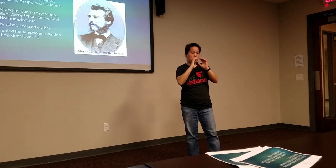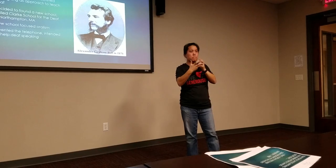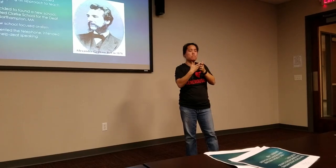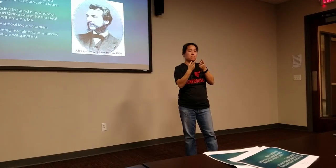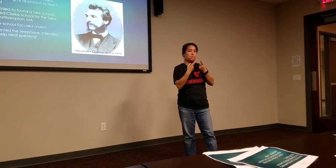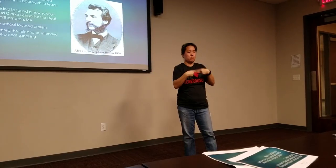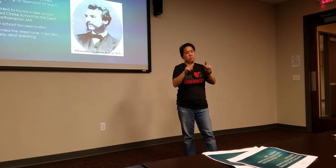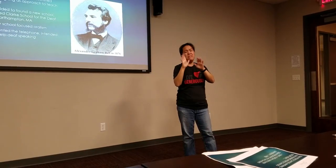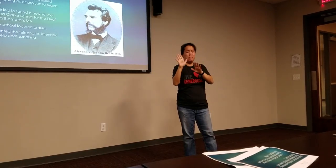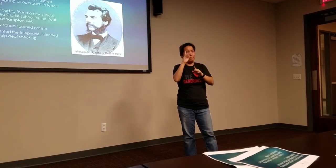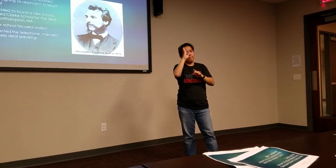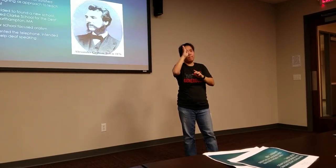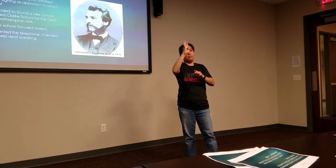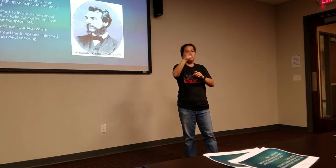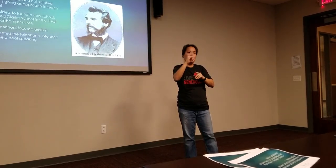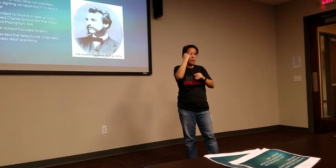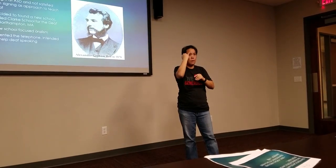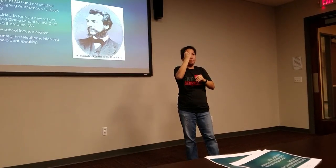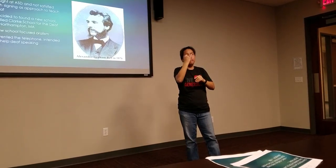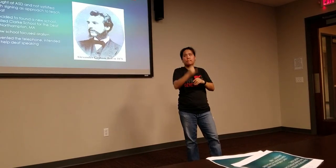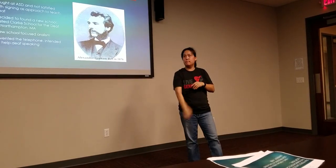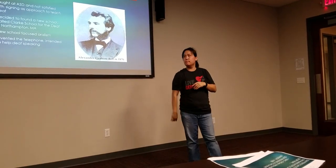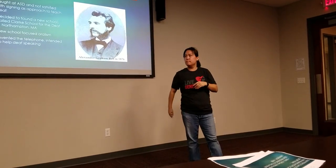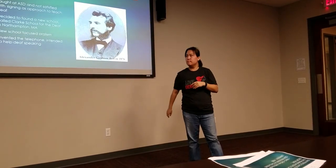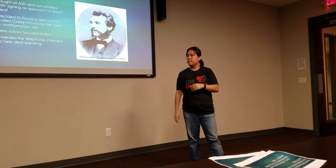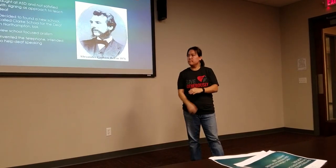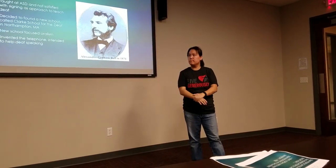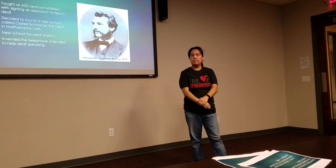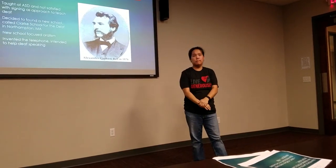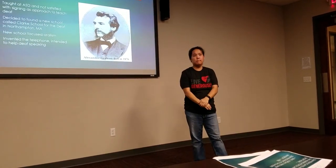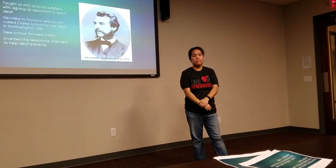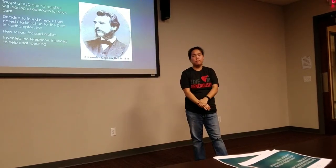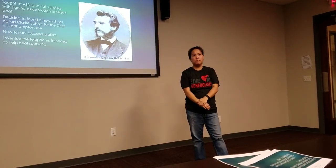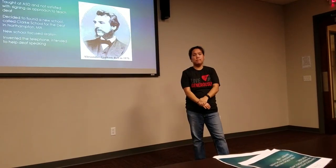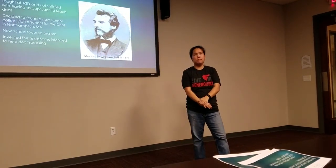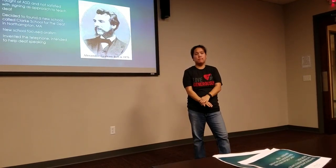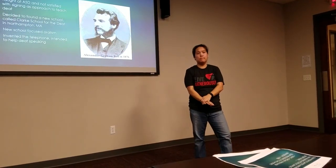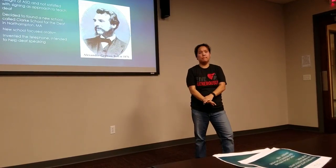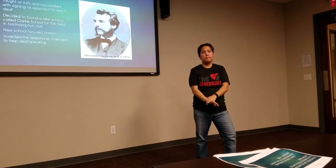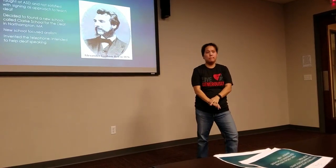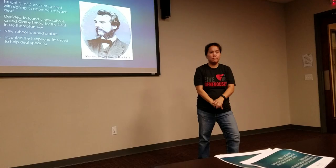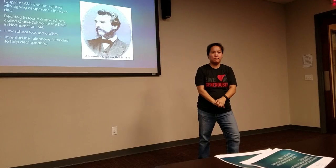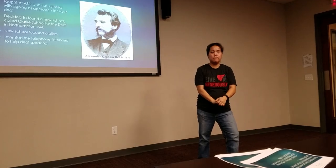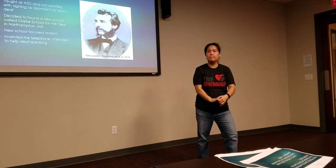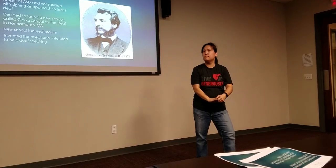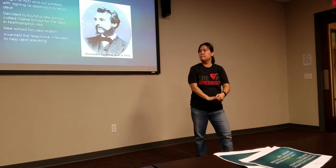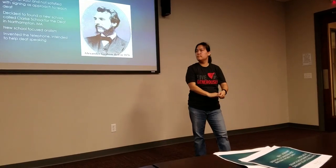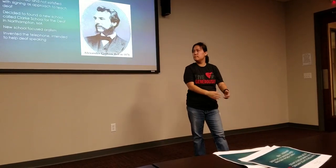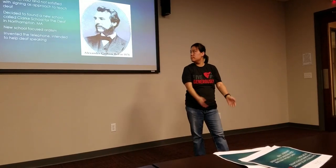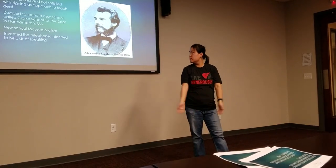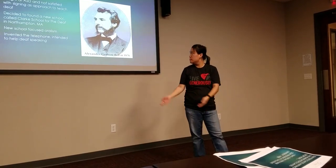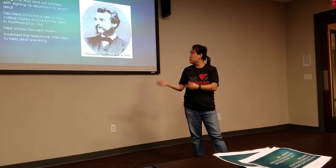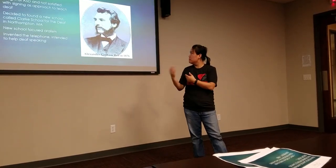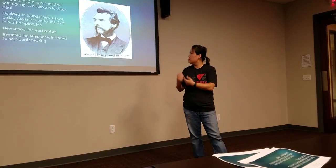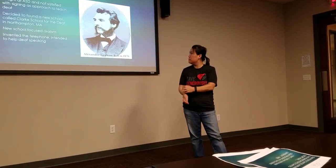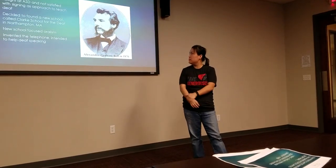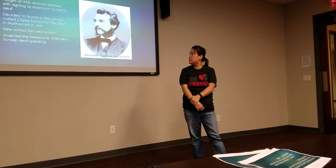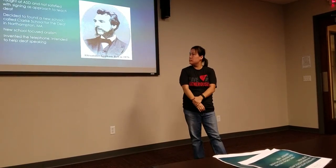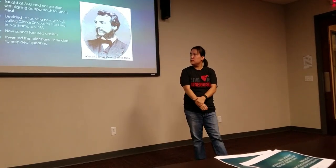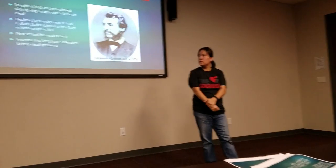communicating with Deaf children. As you know, it was basically en route to inventing the invention